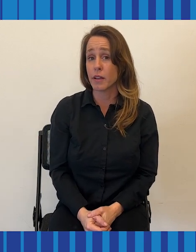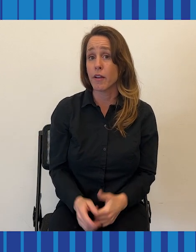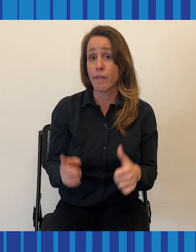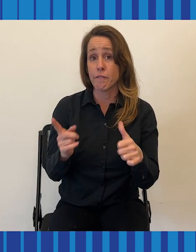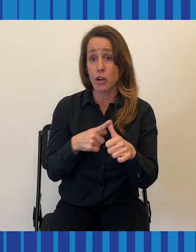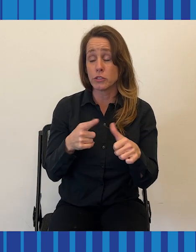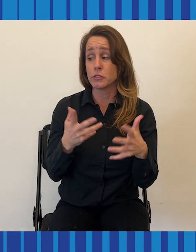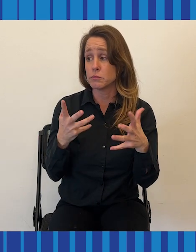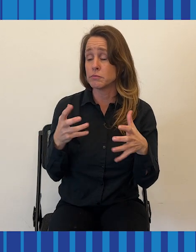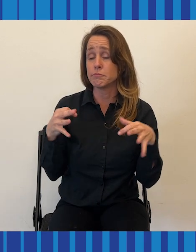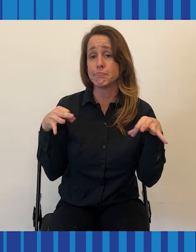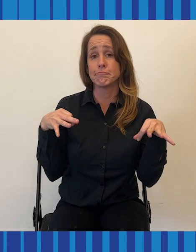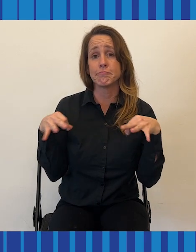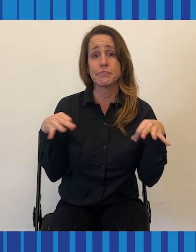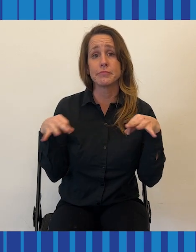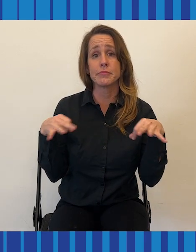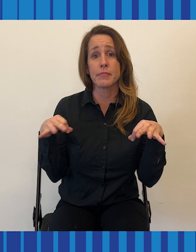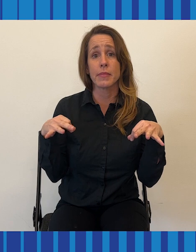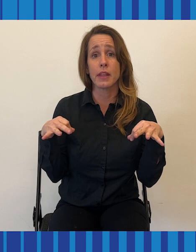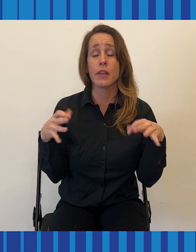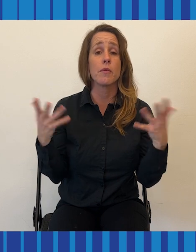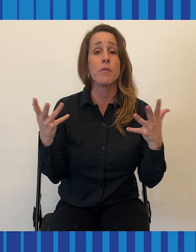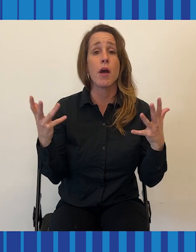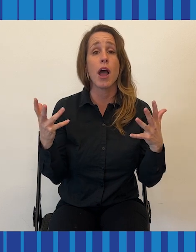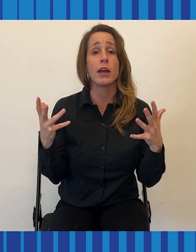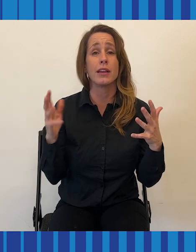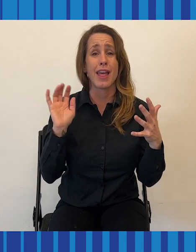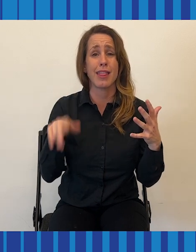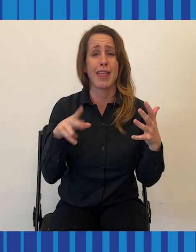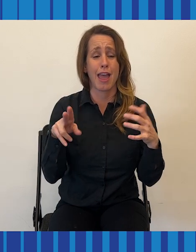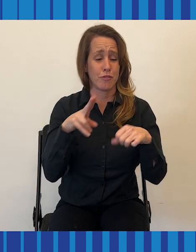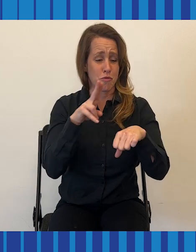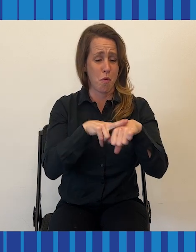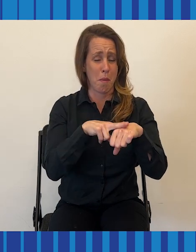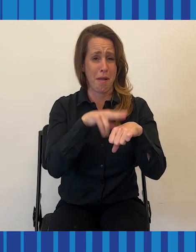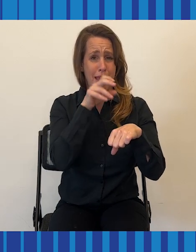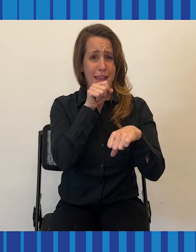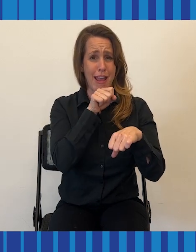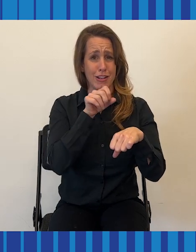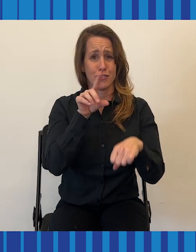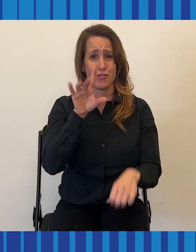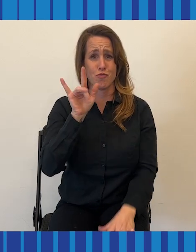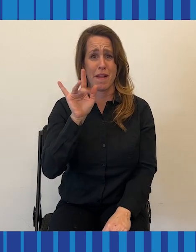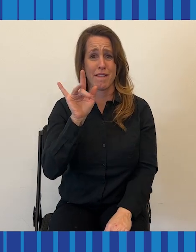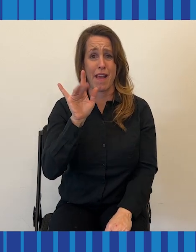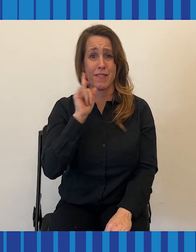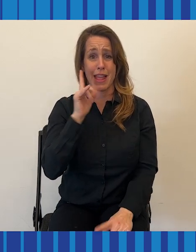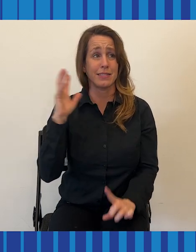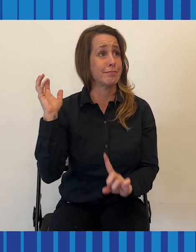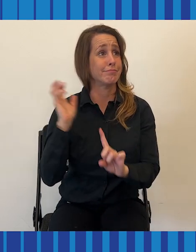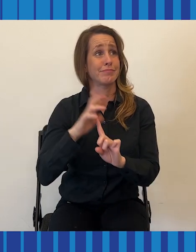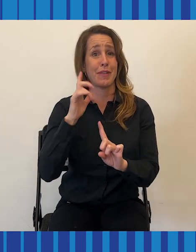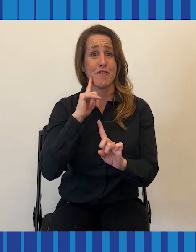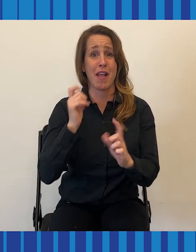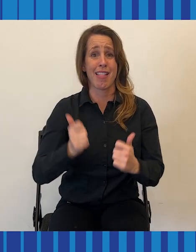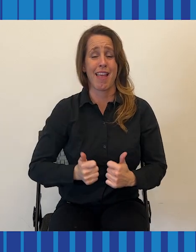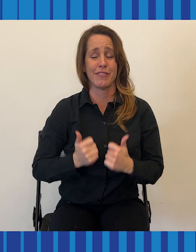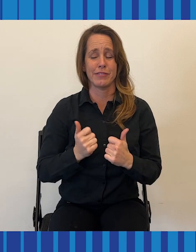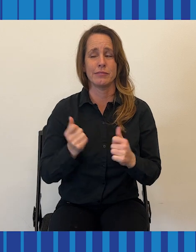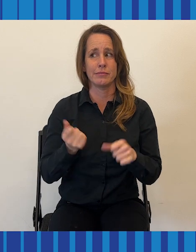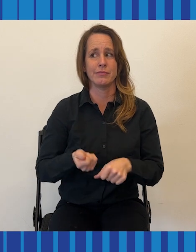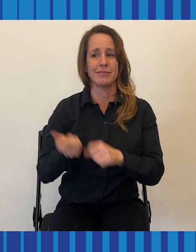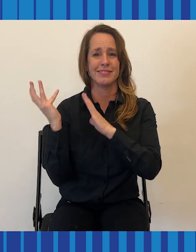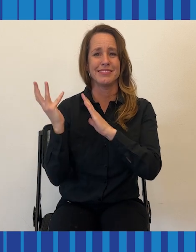So first, let's start off with, let's get rid of, 25 is somehow the ultimate of life.